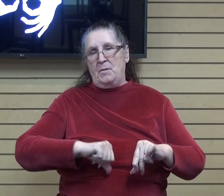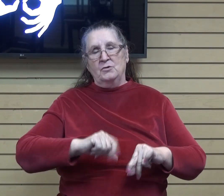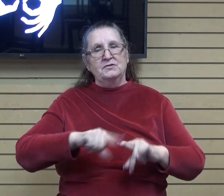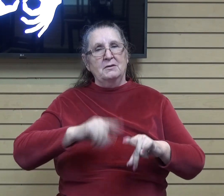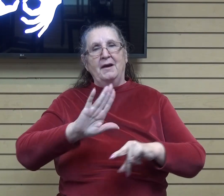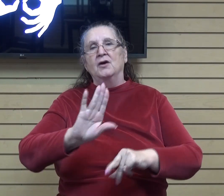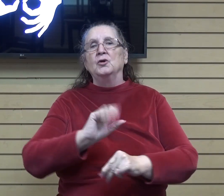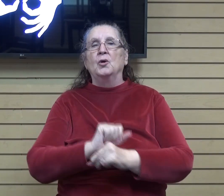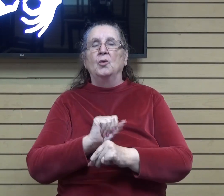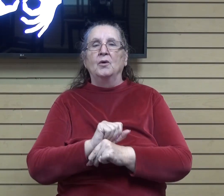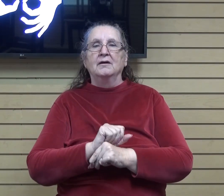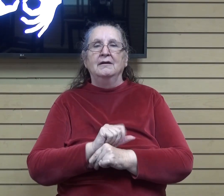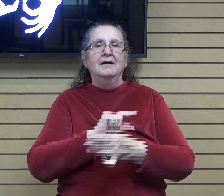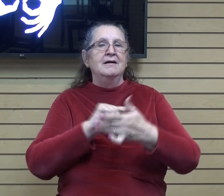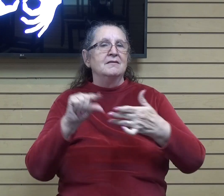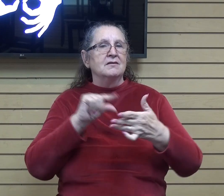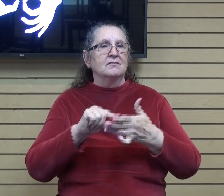These verses really keep us humble.